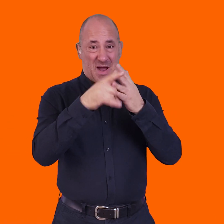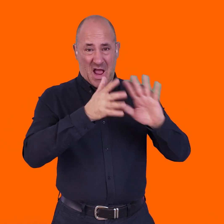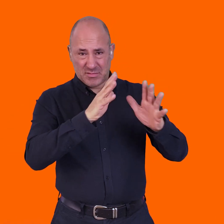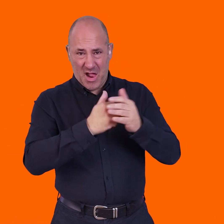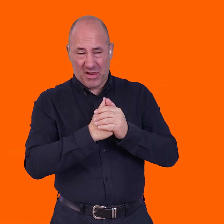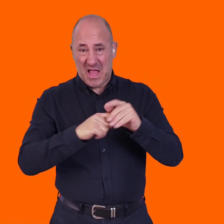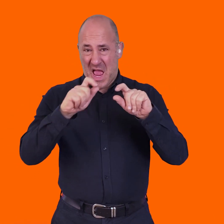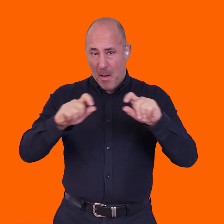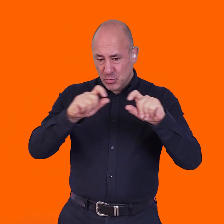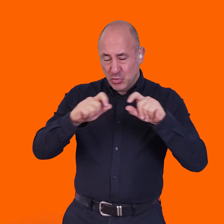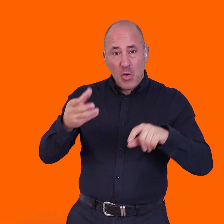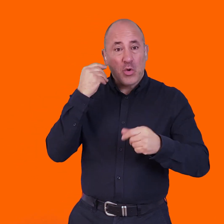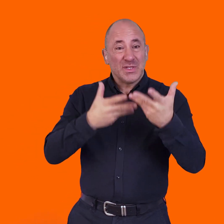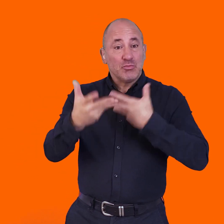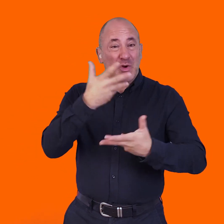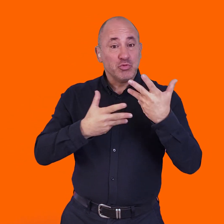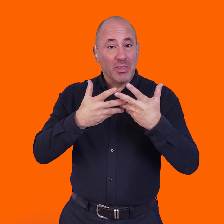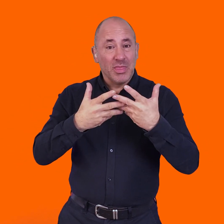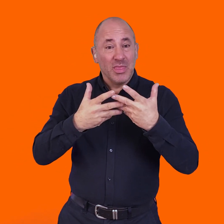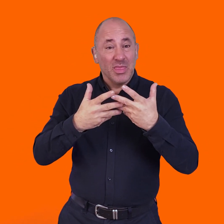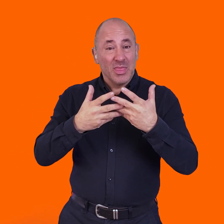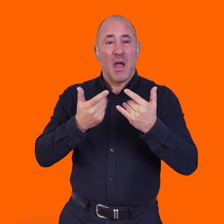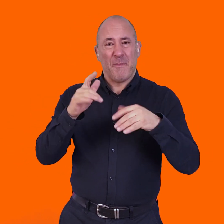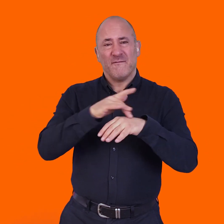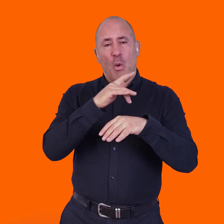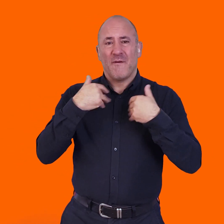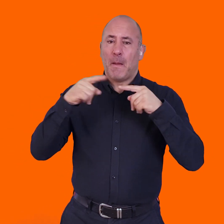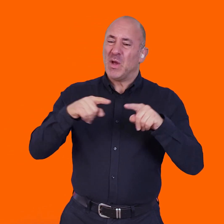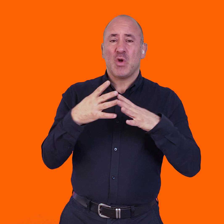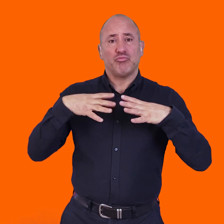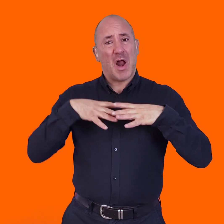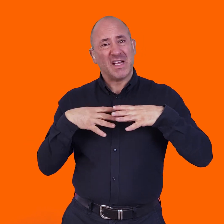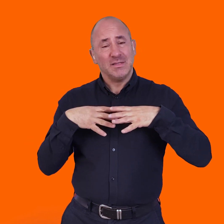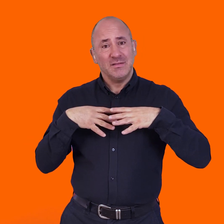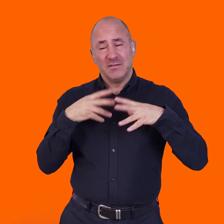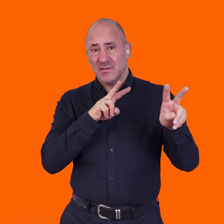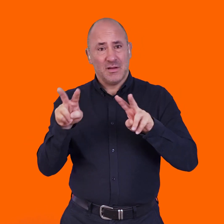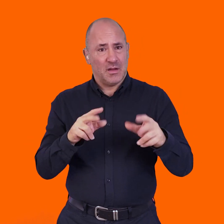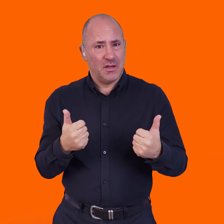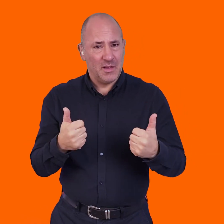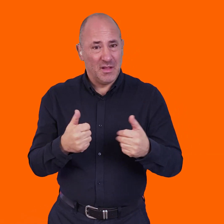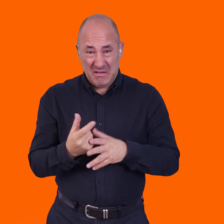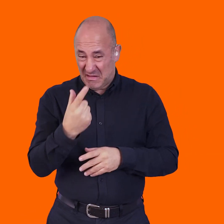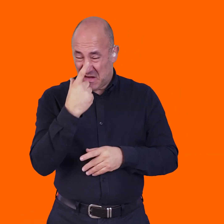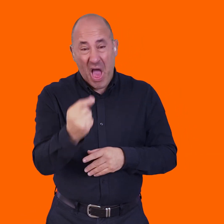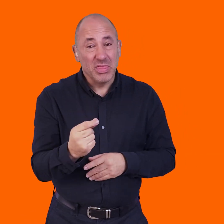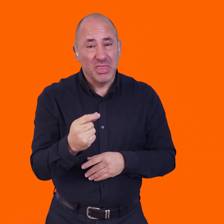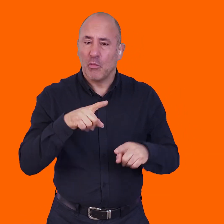make BSL on Skype, we had captions, we had ED, but quite a good relaxed performance of a